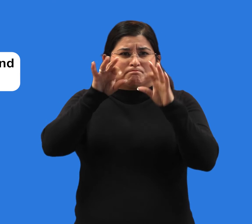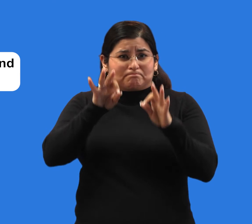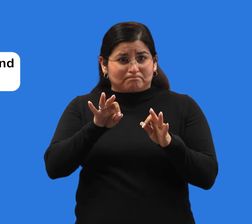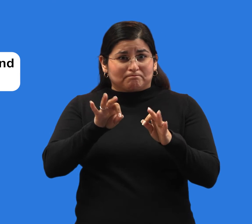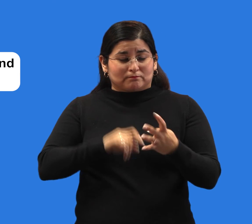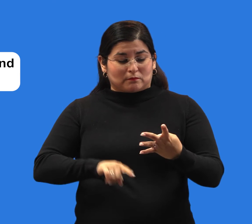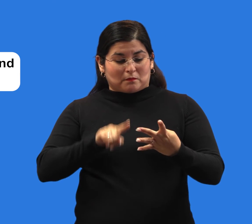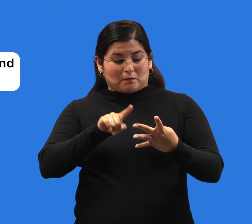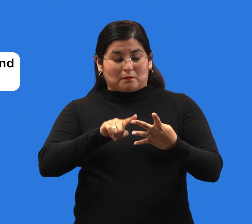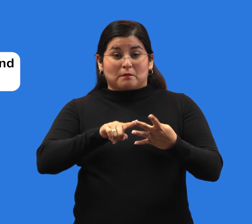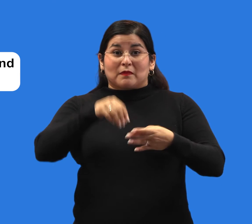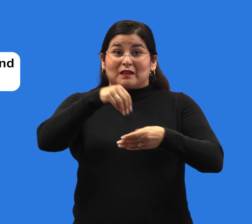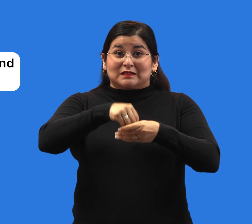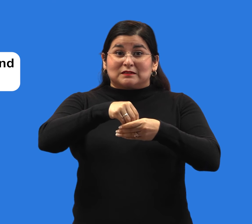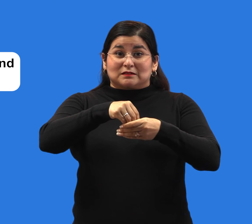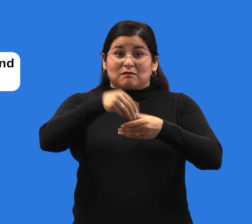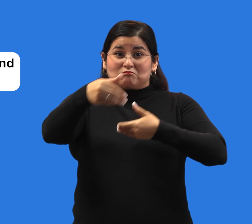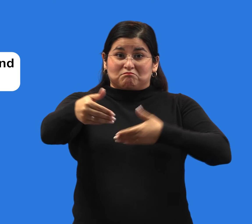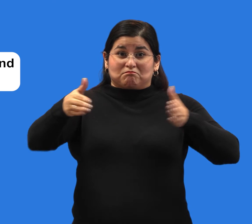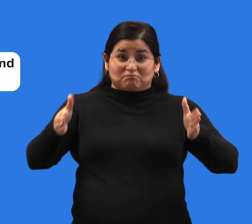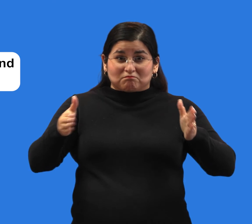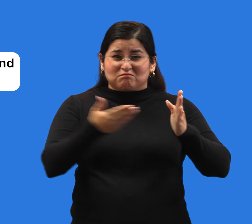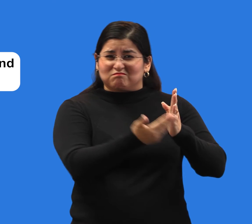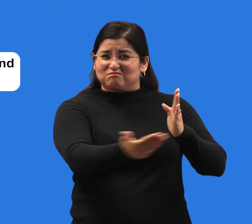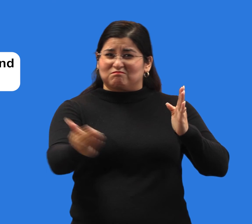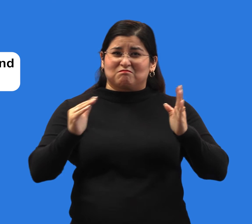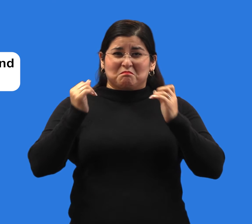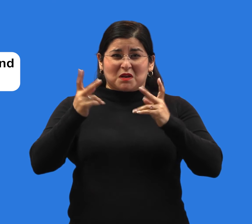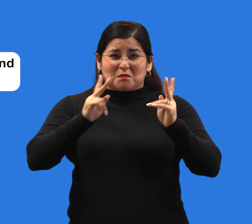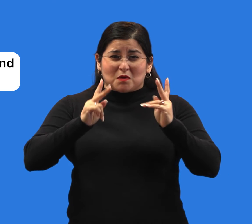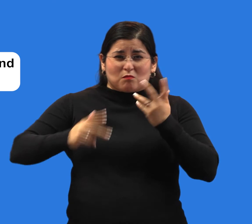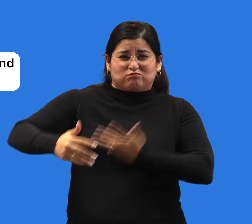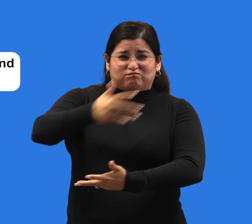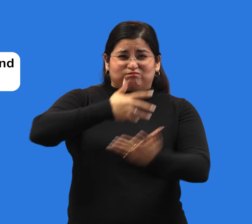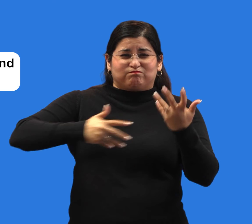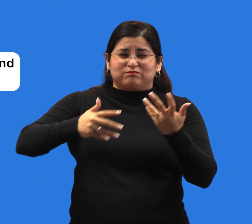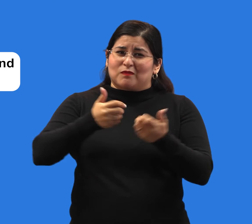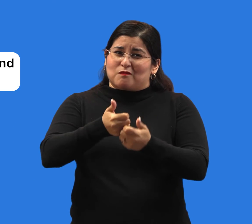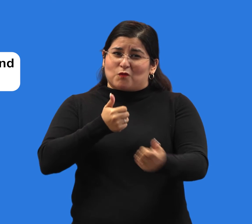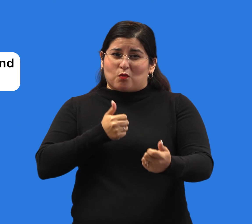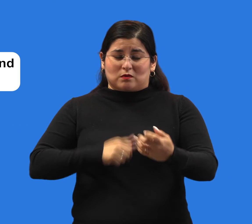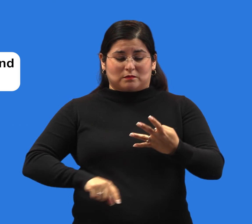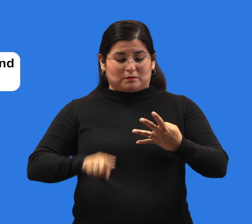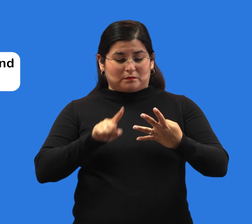spaces when you can. Improving ventilation or airflow when you spend time indoors.